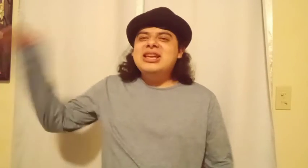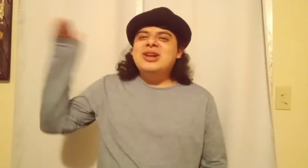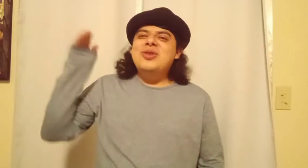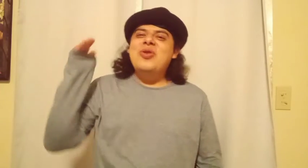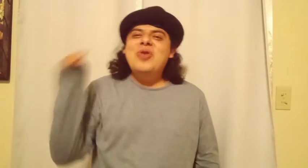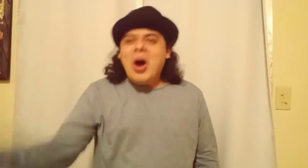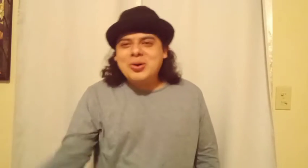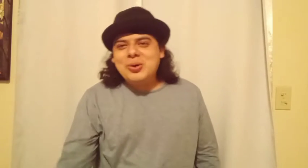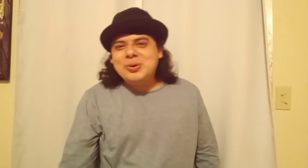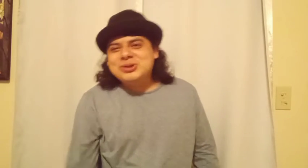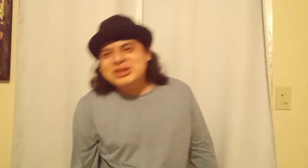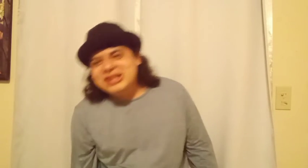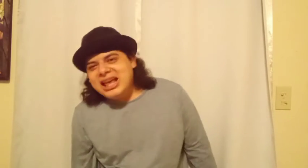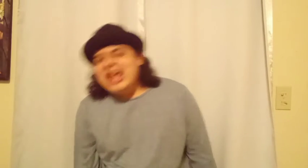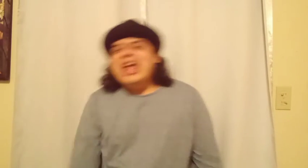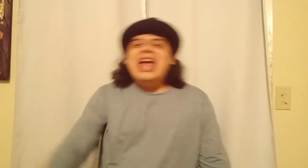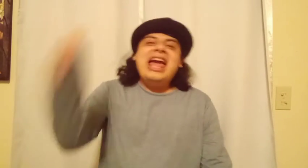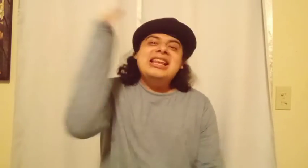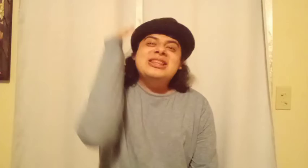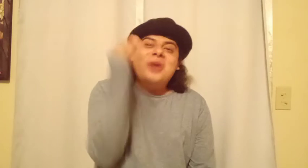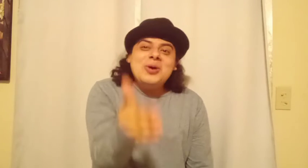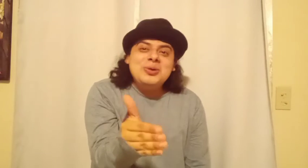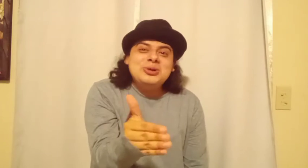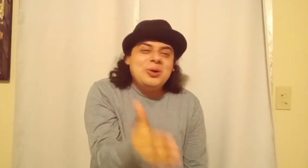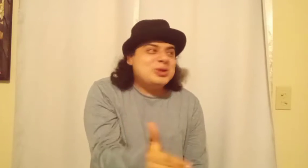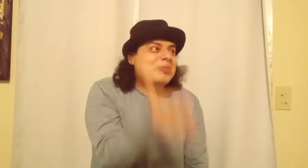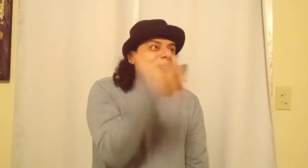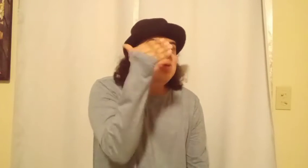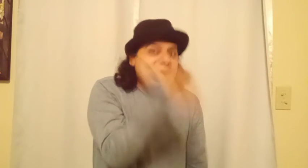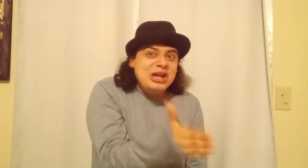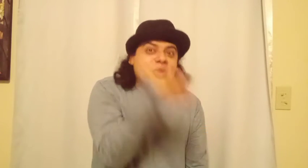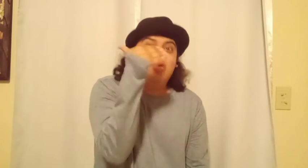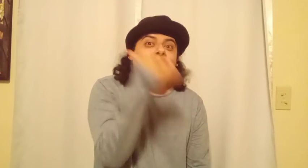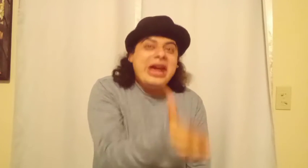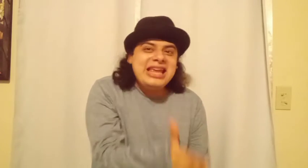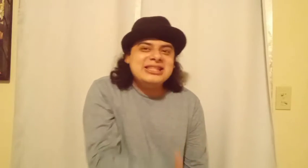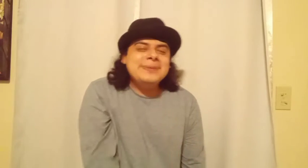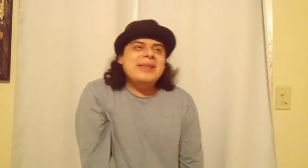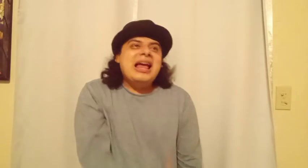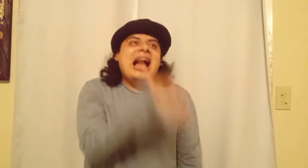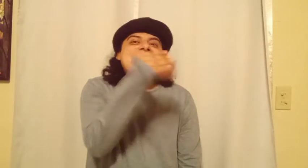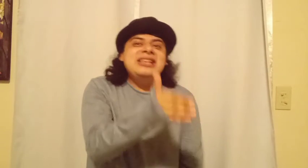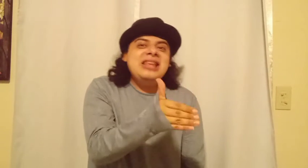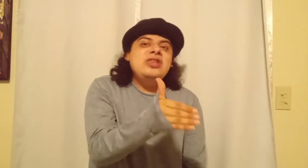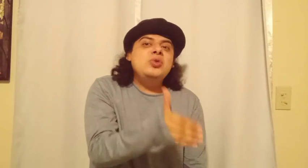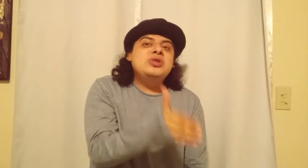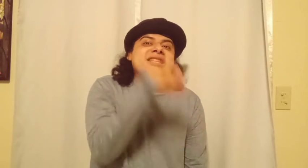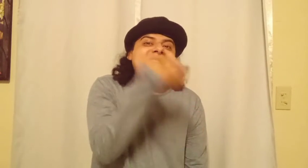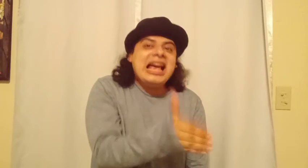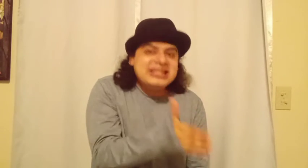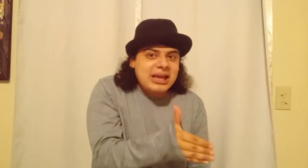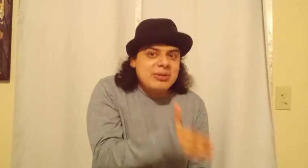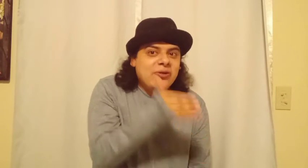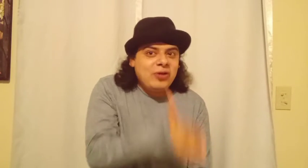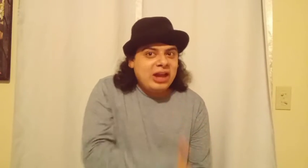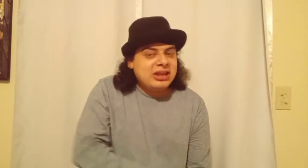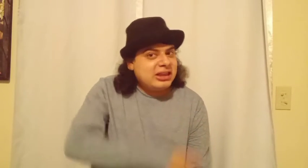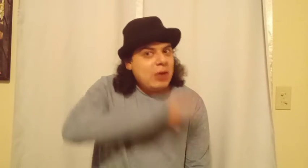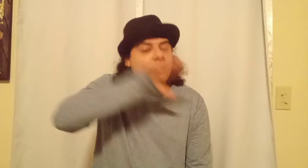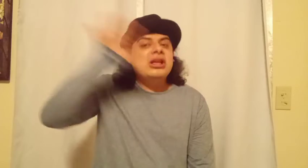Knuckles. And Knuckles looks pretty great. I see they use the exact same effect they did with